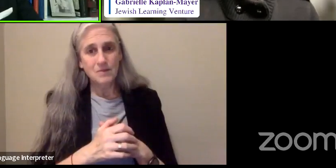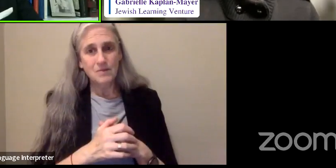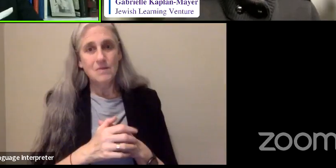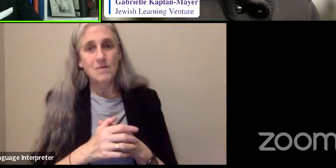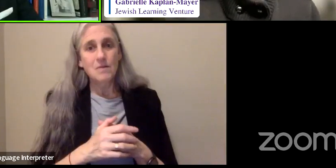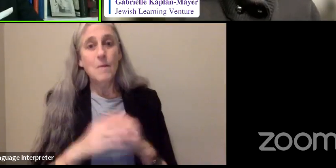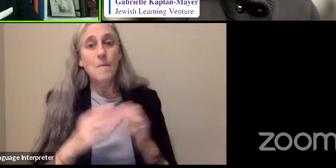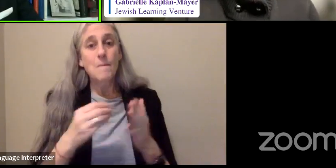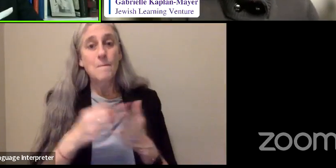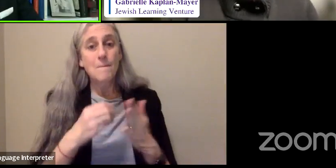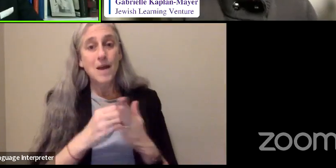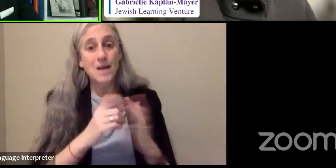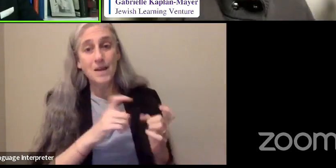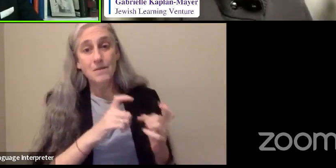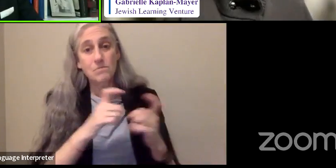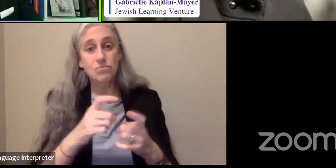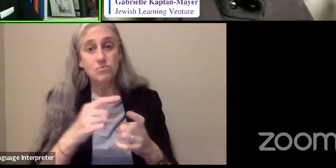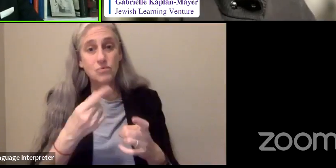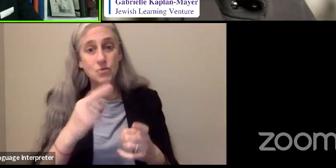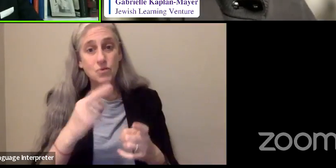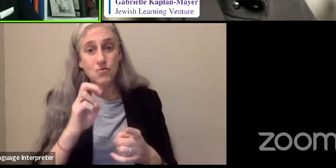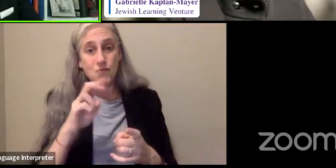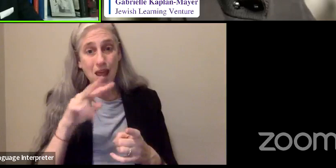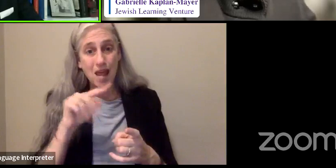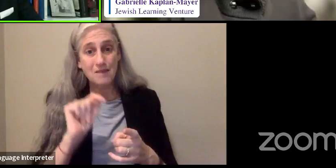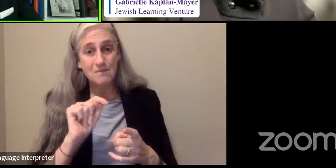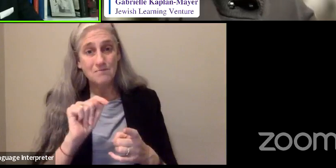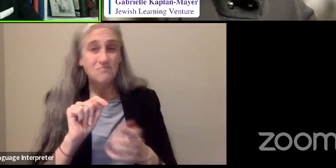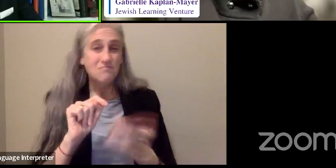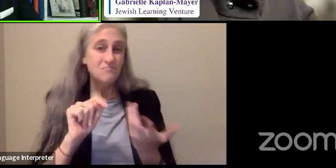at about the average age of 44.